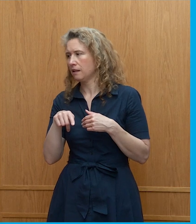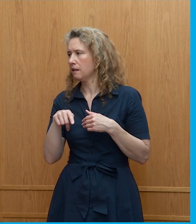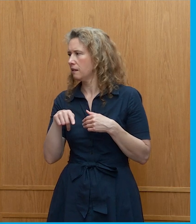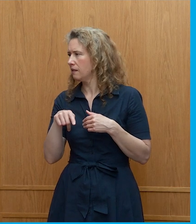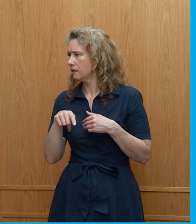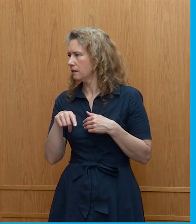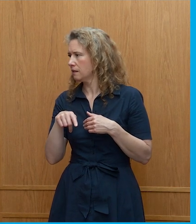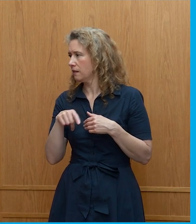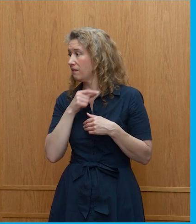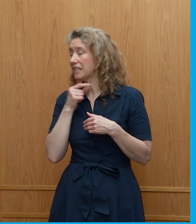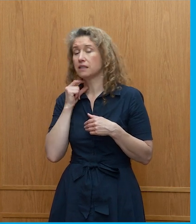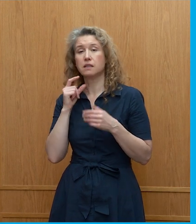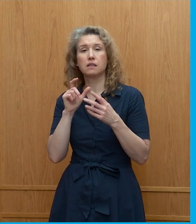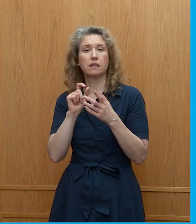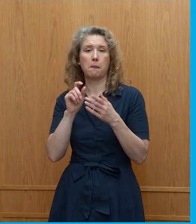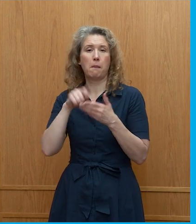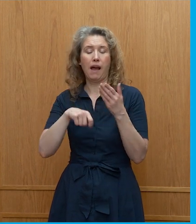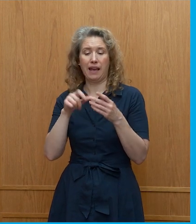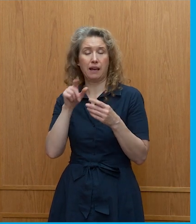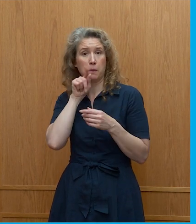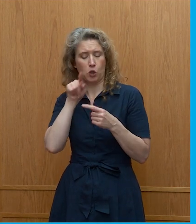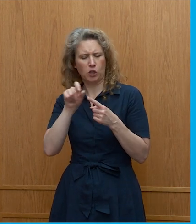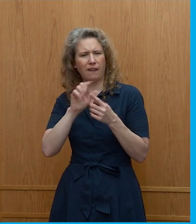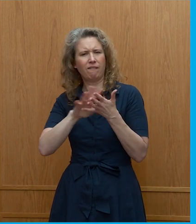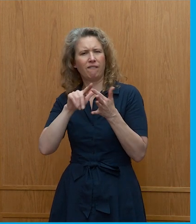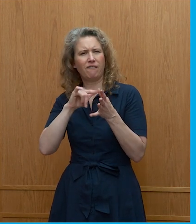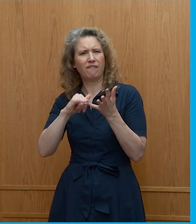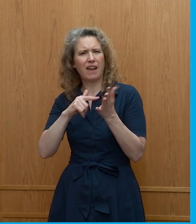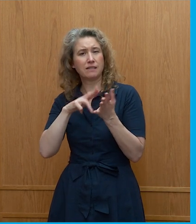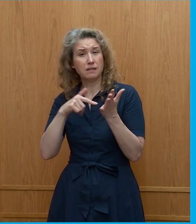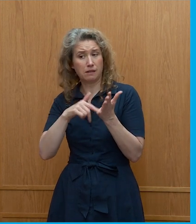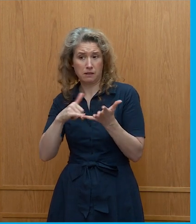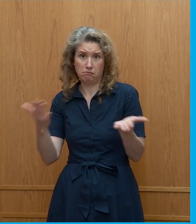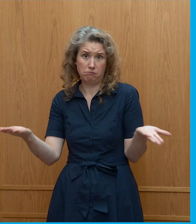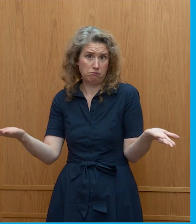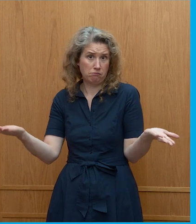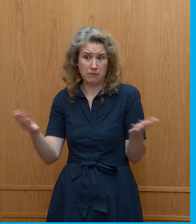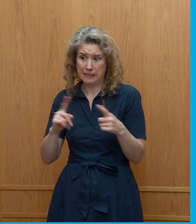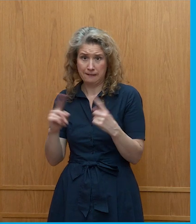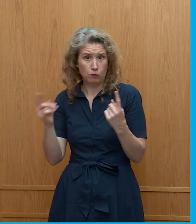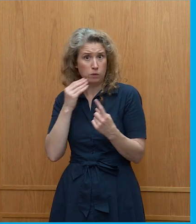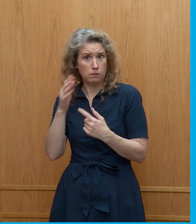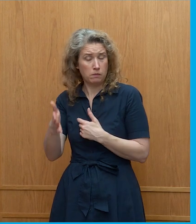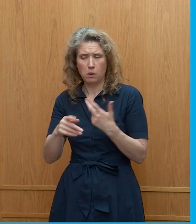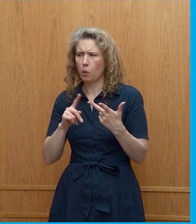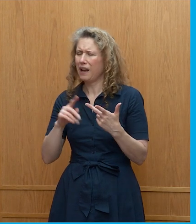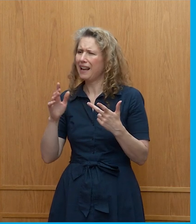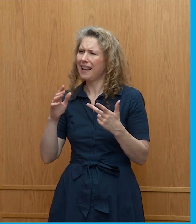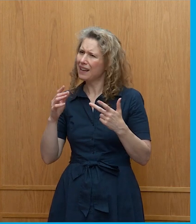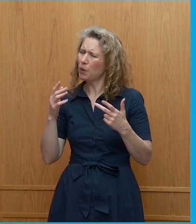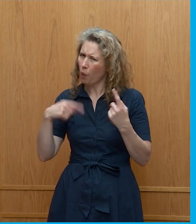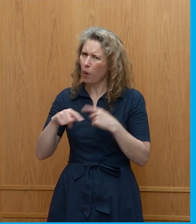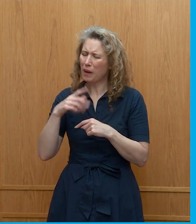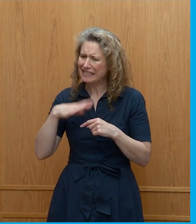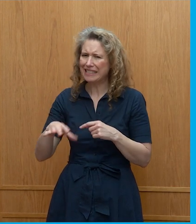beach yeah that these are all steps we should be making and i think we should never lose attention about we should always be proactive what you mentioned